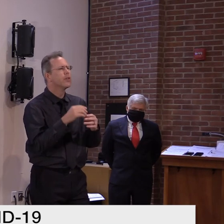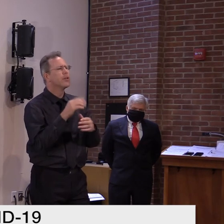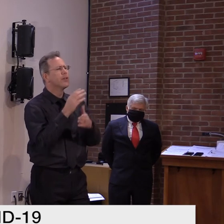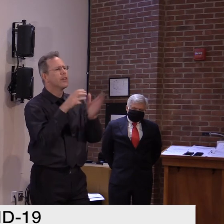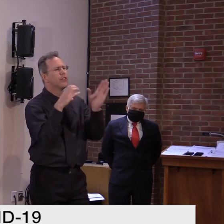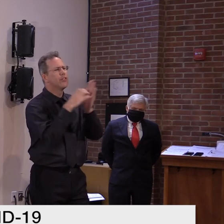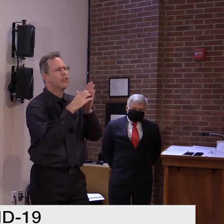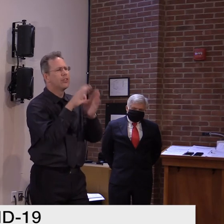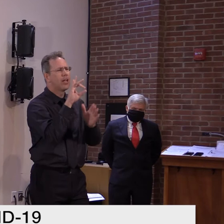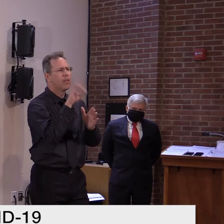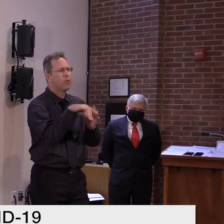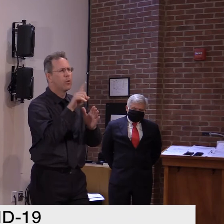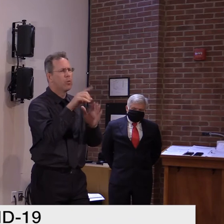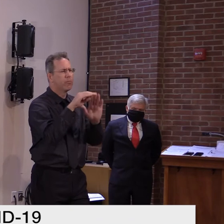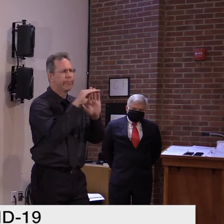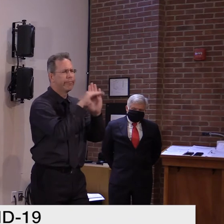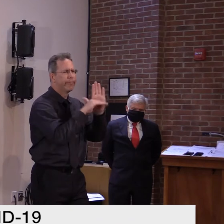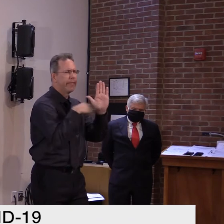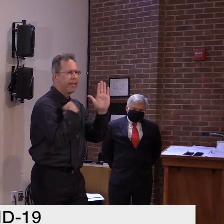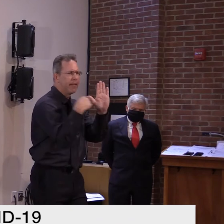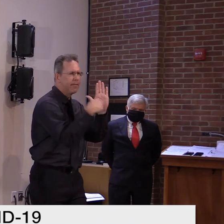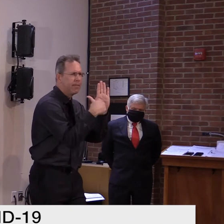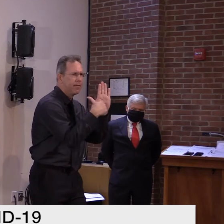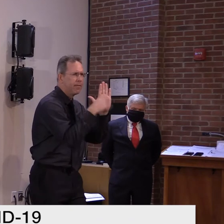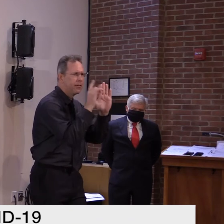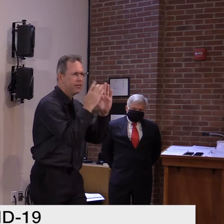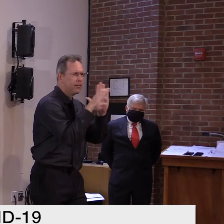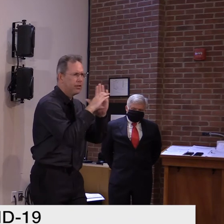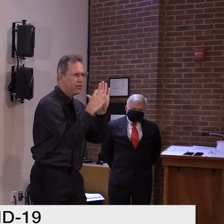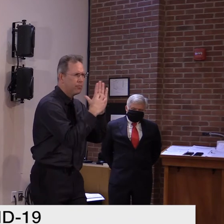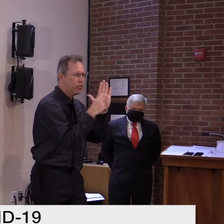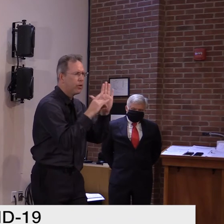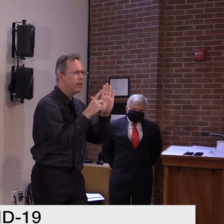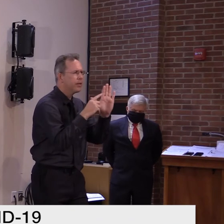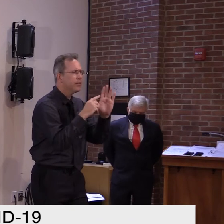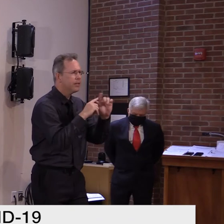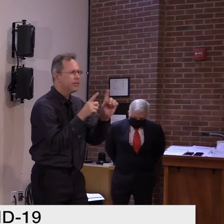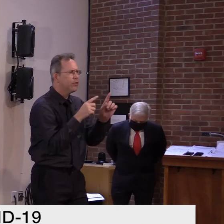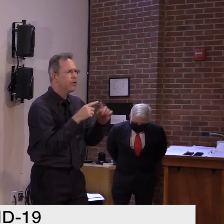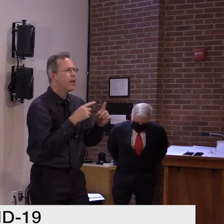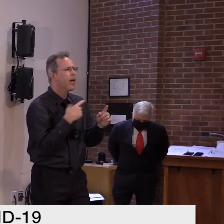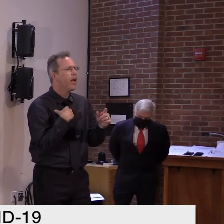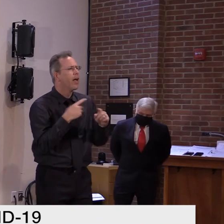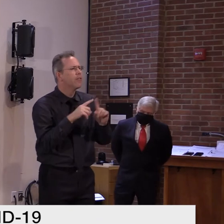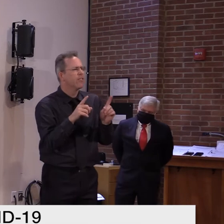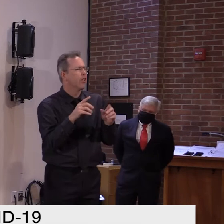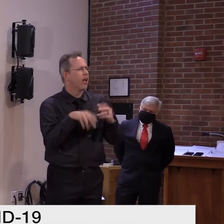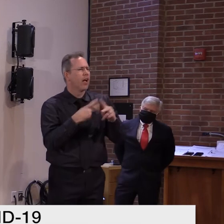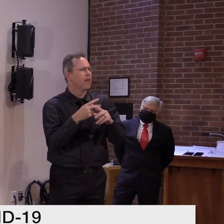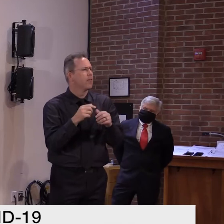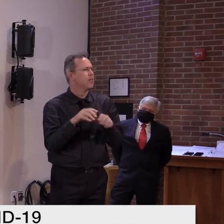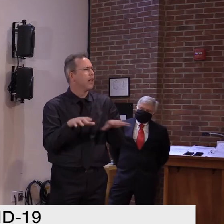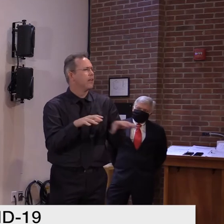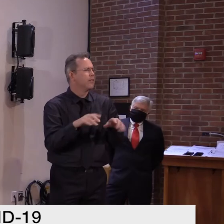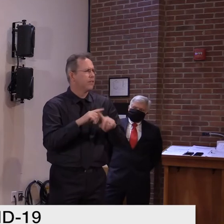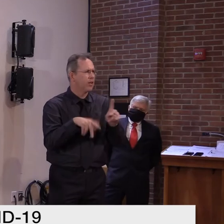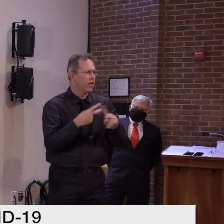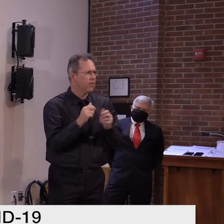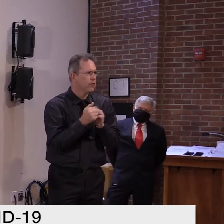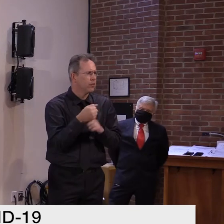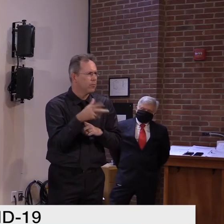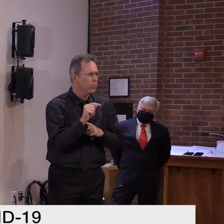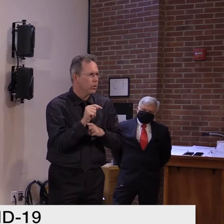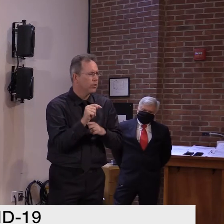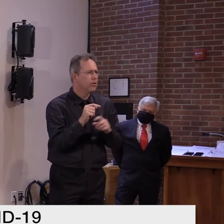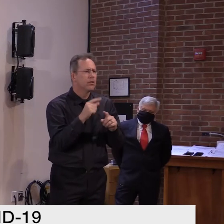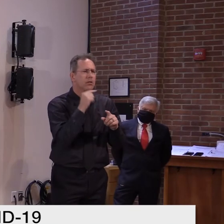section that talks about sports, organized sports, league play. So, yes, if you were going to bowling alley with members of your same